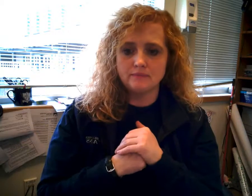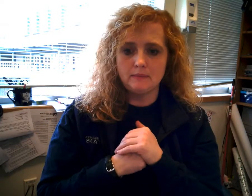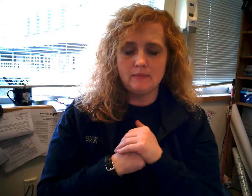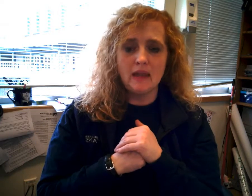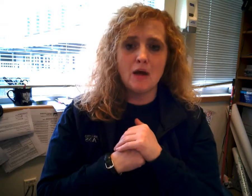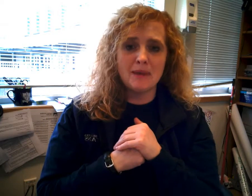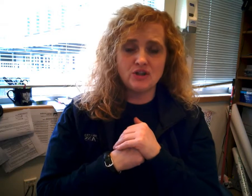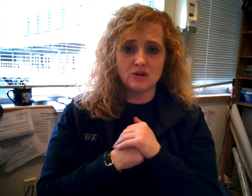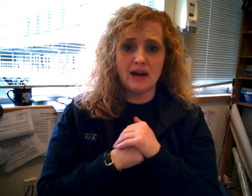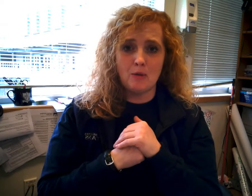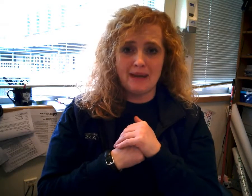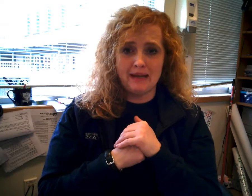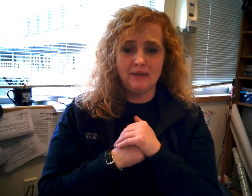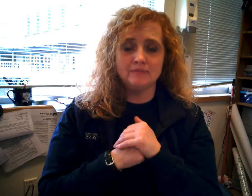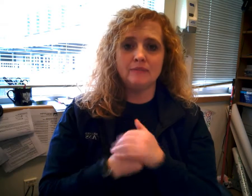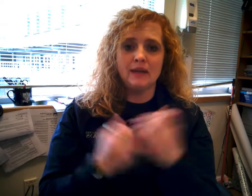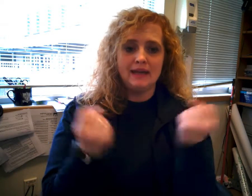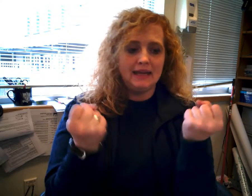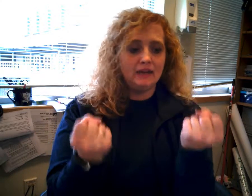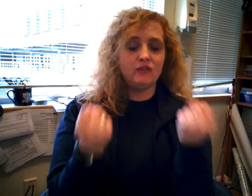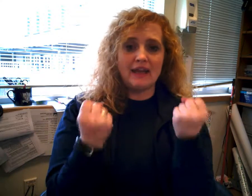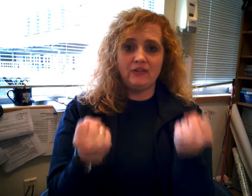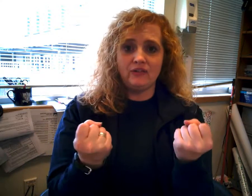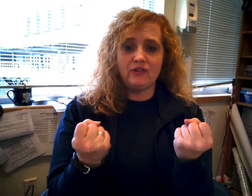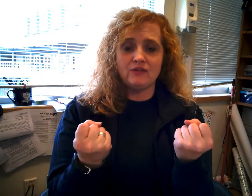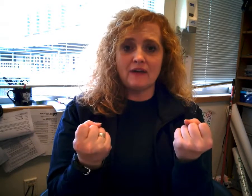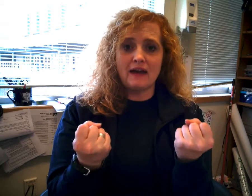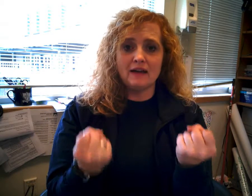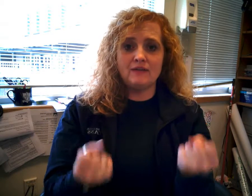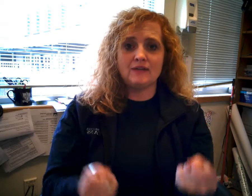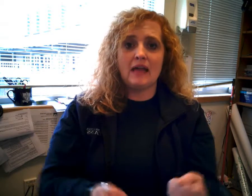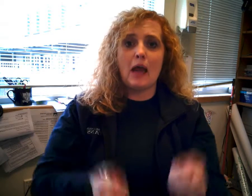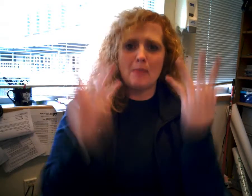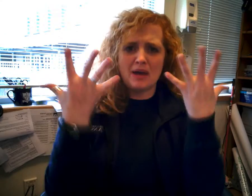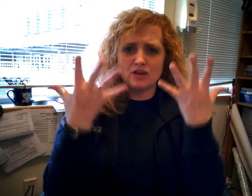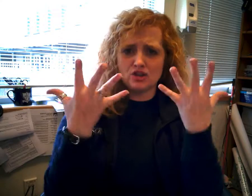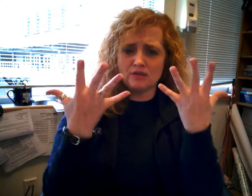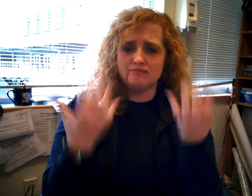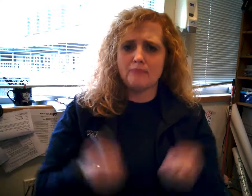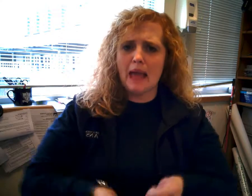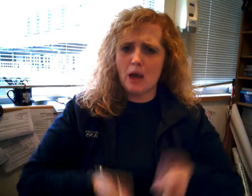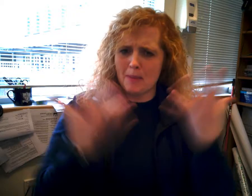How much or how many is S's to fives. How much? How much?